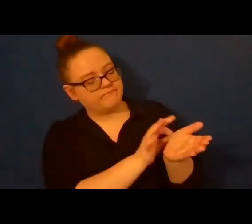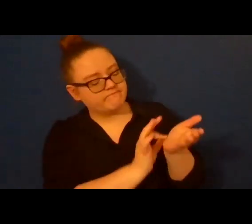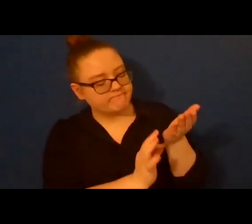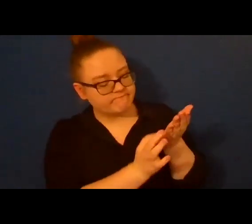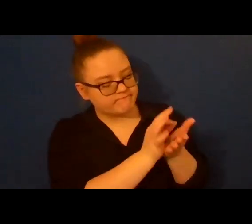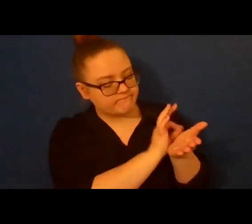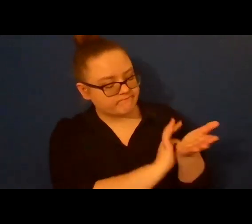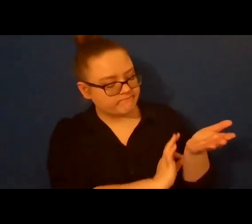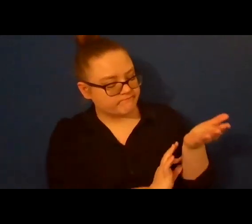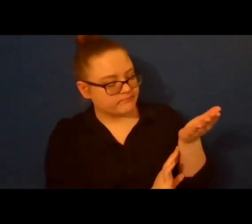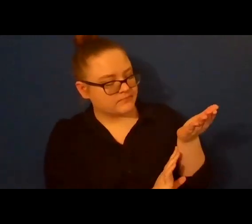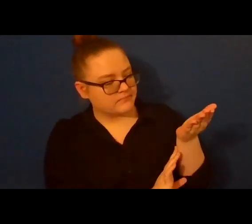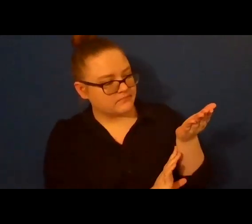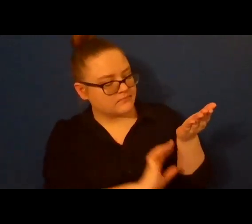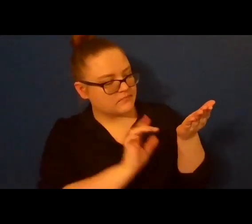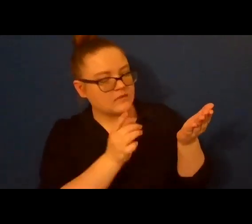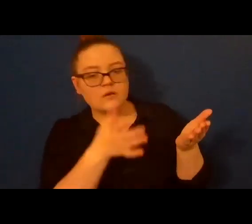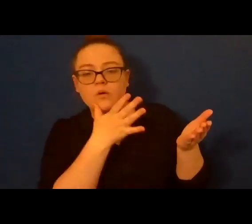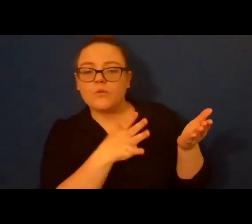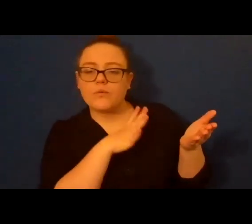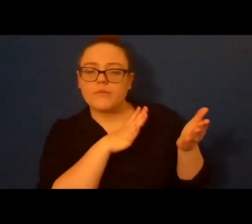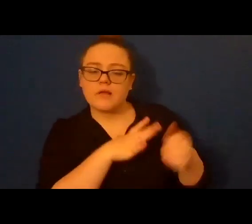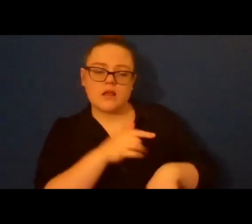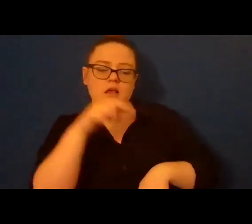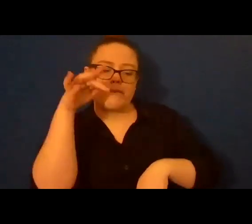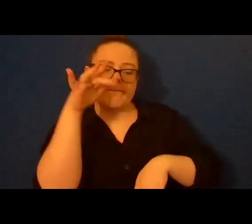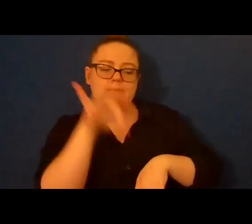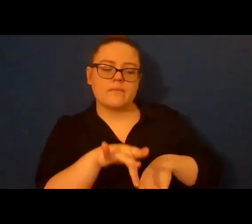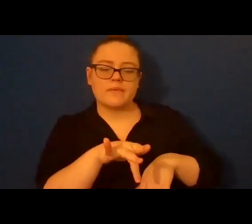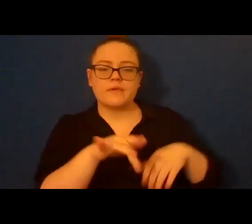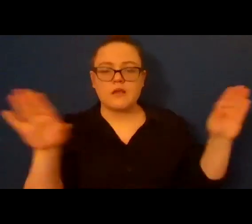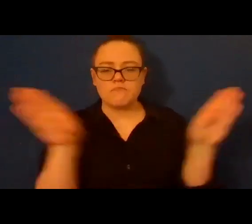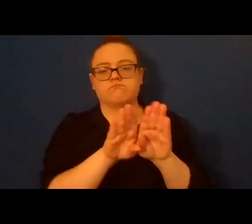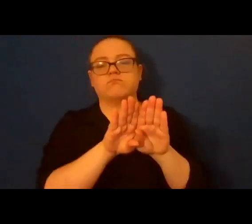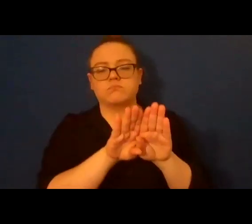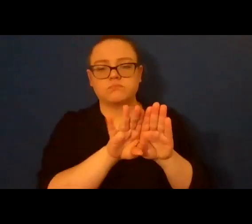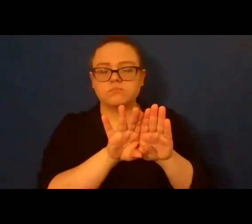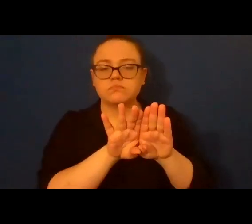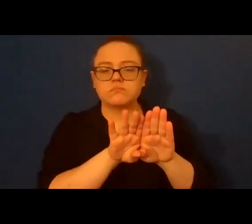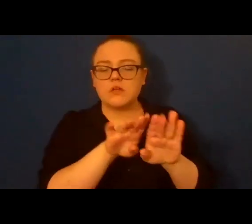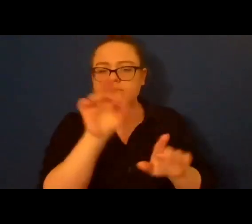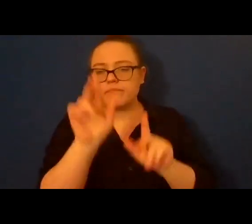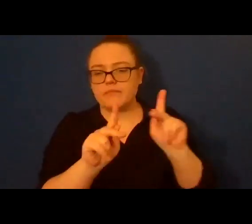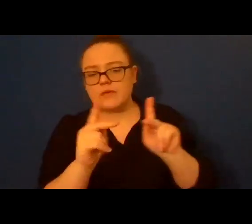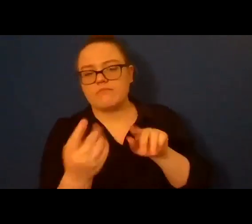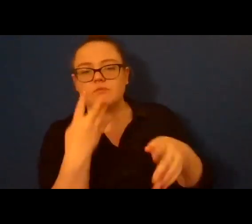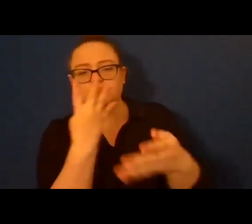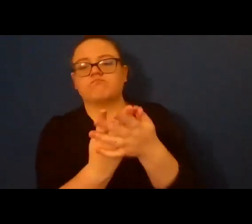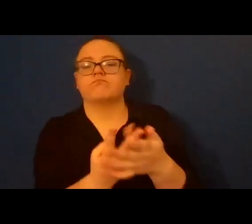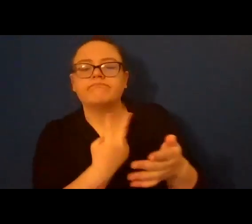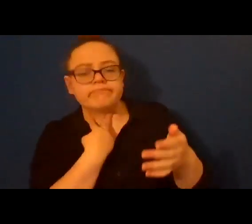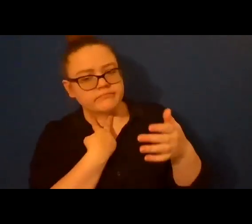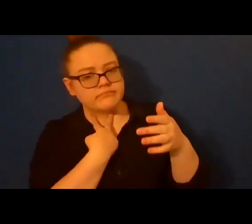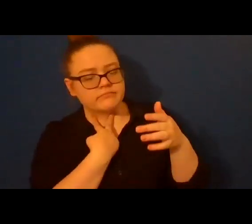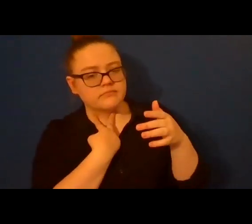Somewhere a woman presses a button that locks metal doors with people behind them. The locks are useful to